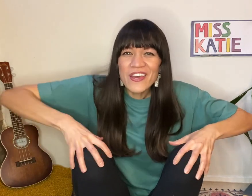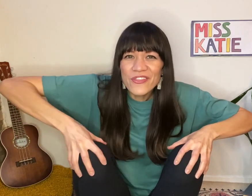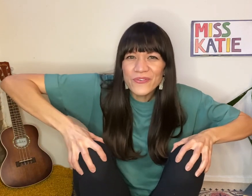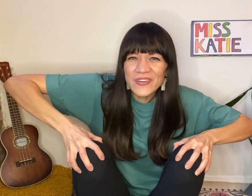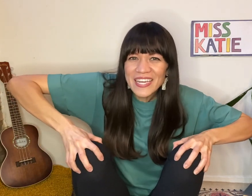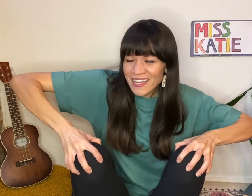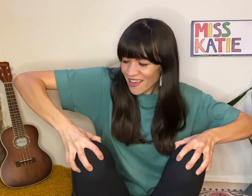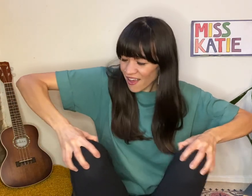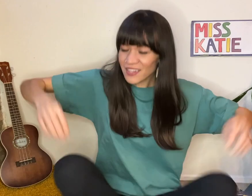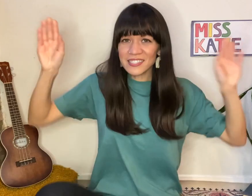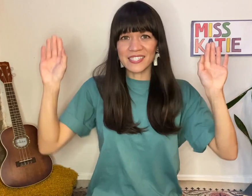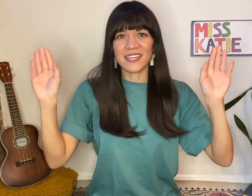three, unstick!